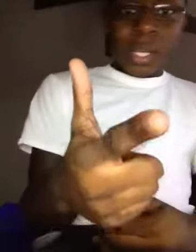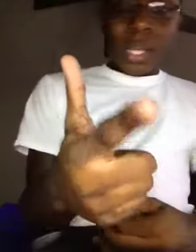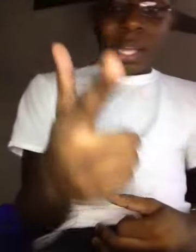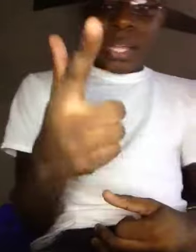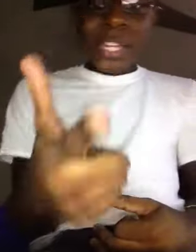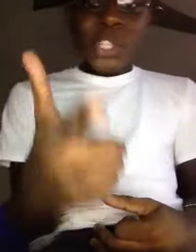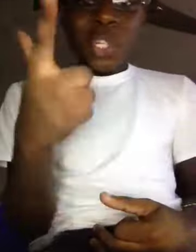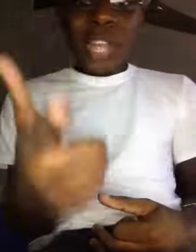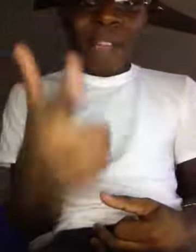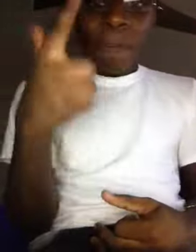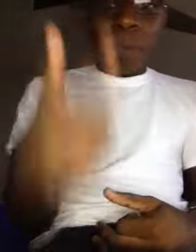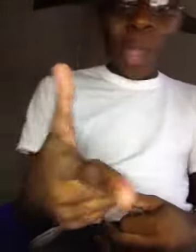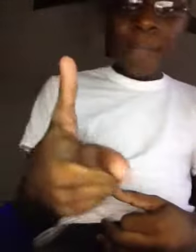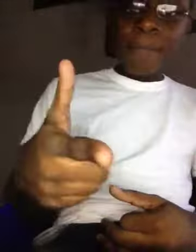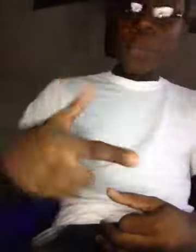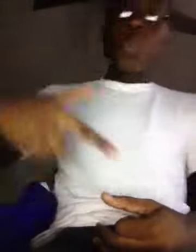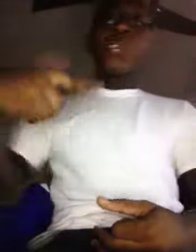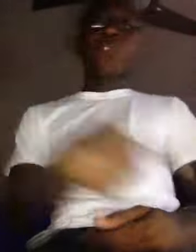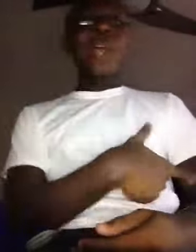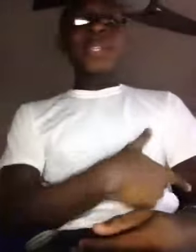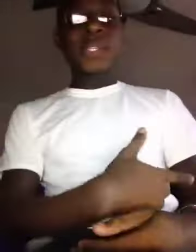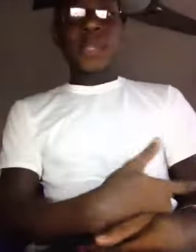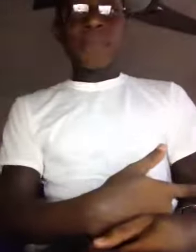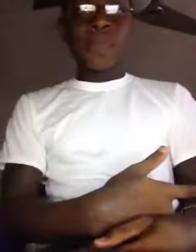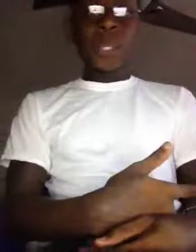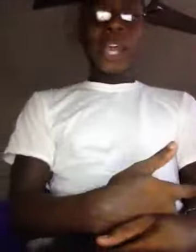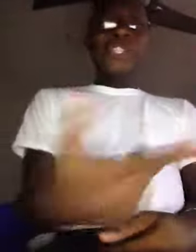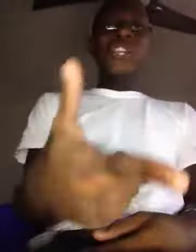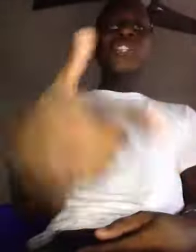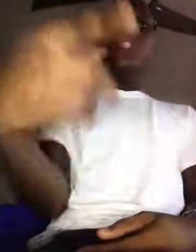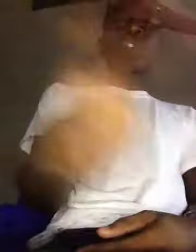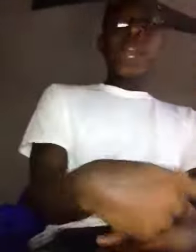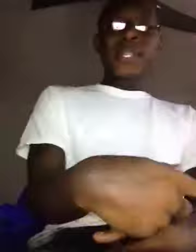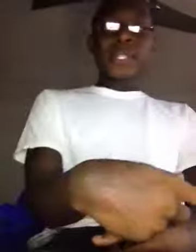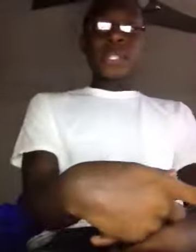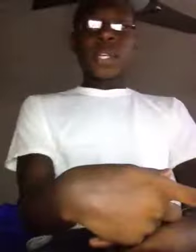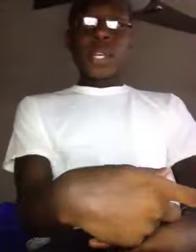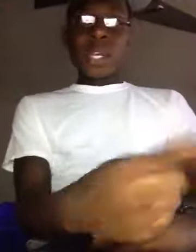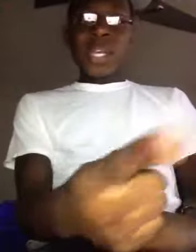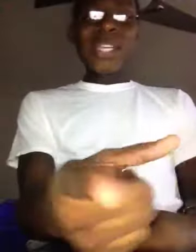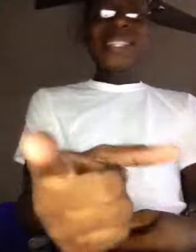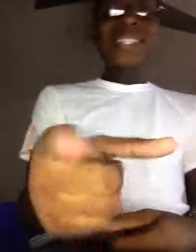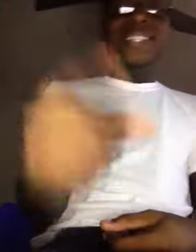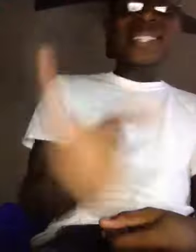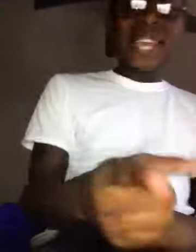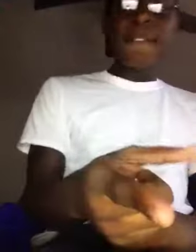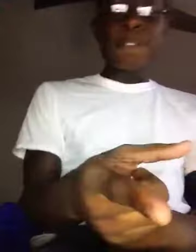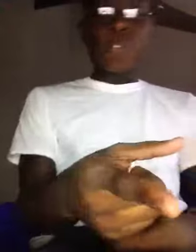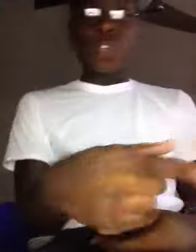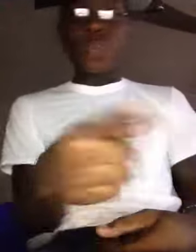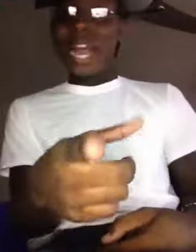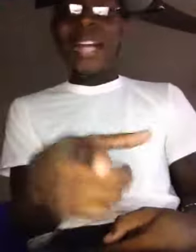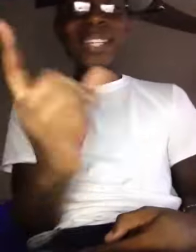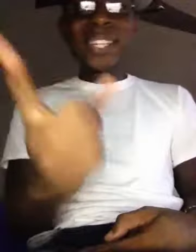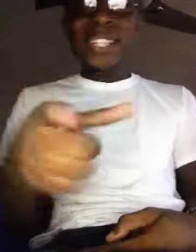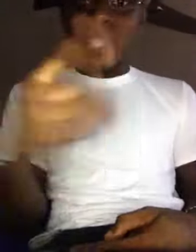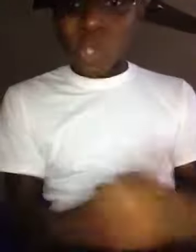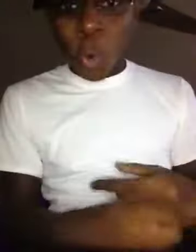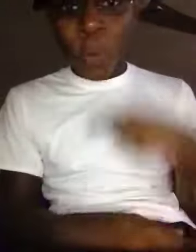get your life right, with Christ, Jesus Christ, he is the savior, you gotta listen to him,